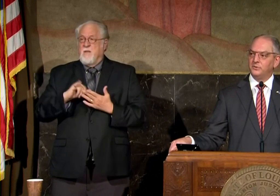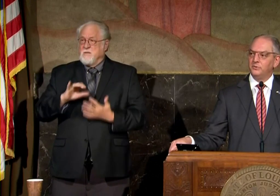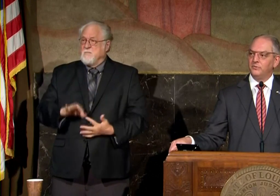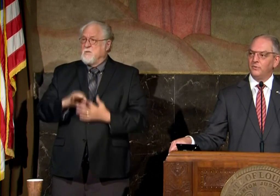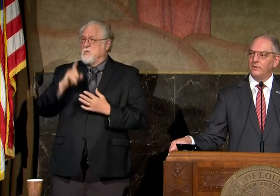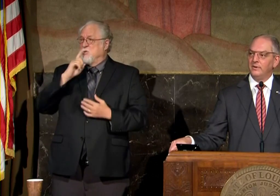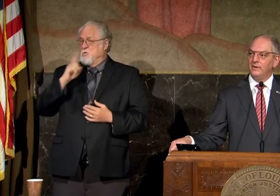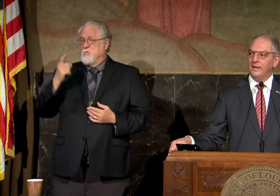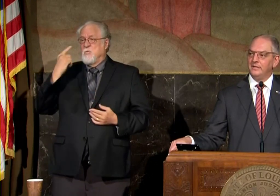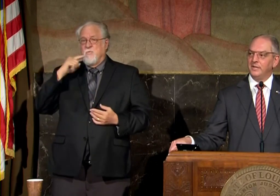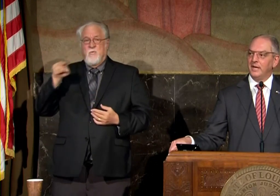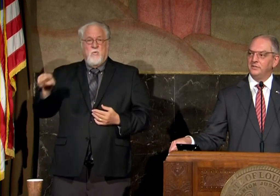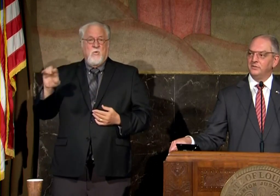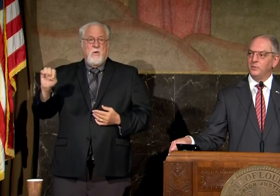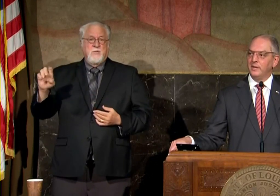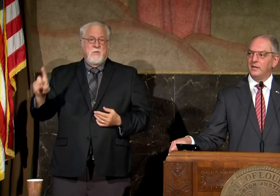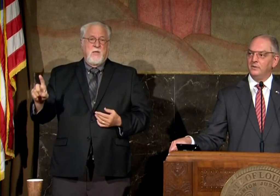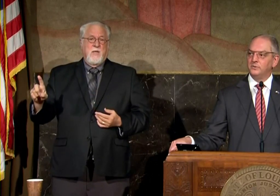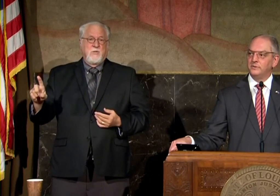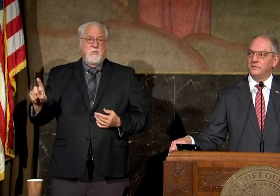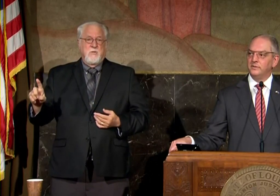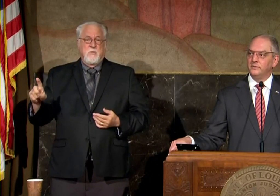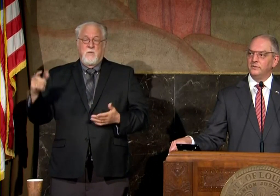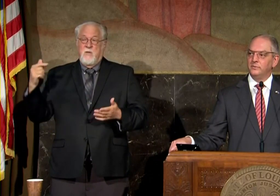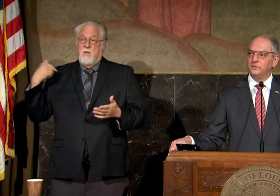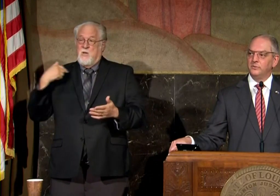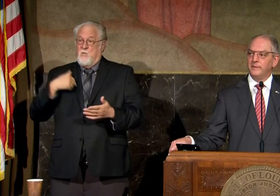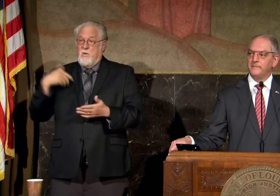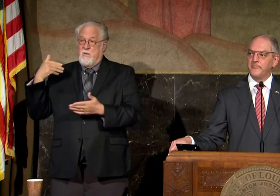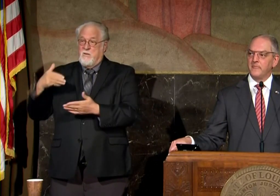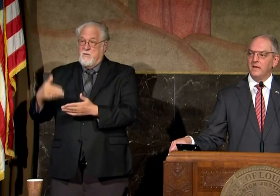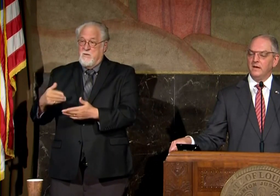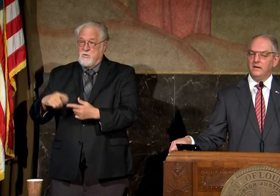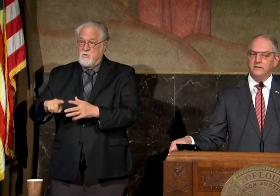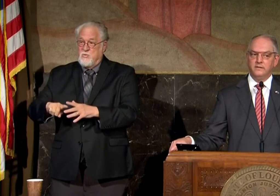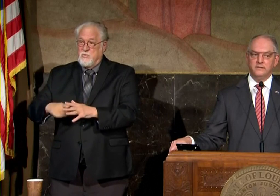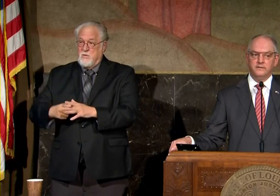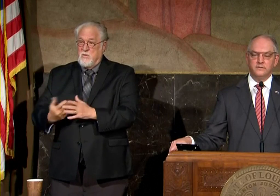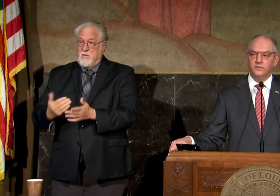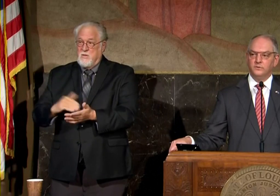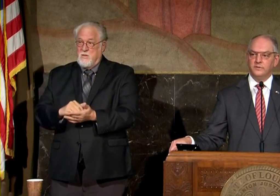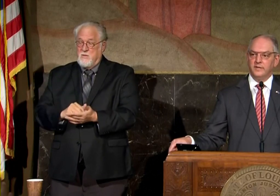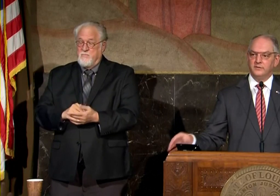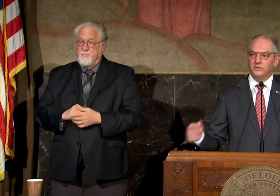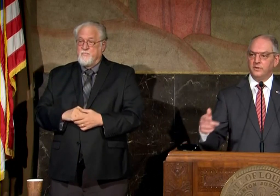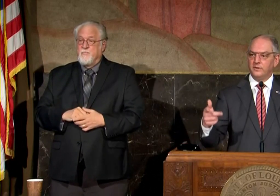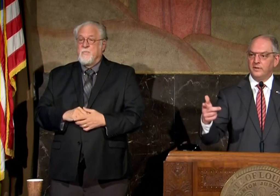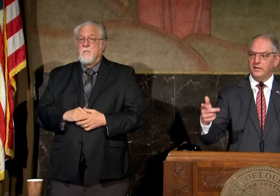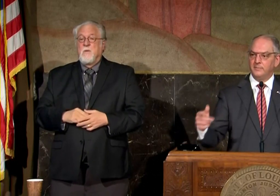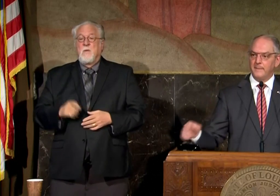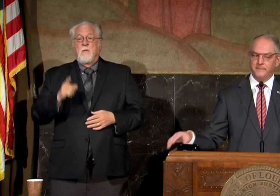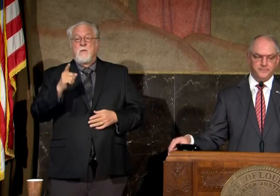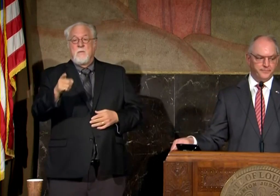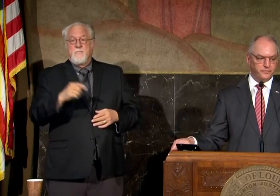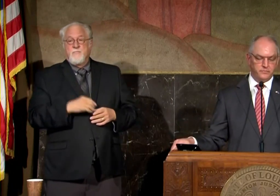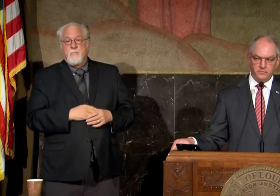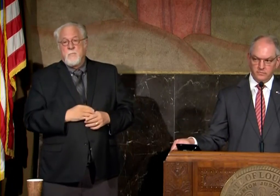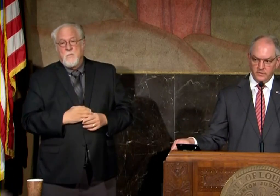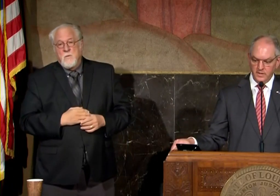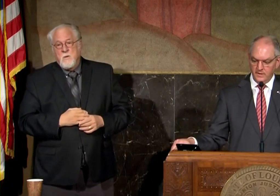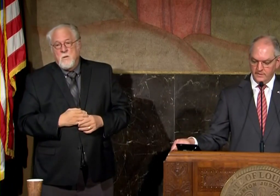uh true for education as we get closer to to resuming uh the schools in the next school year yes ma'am